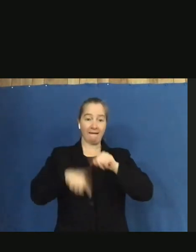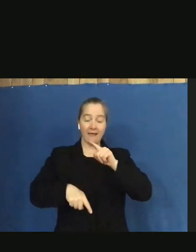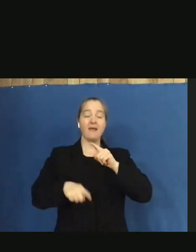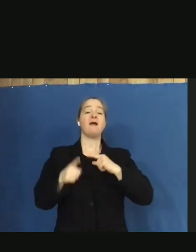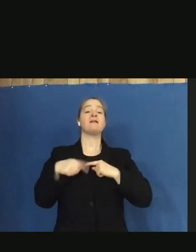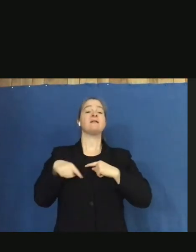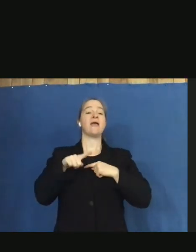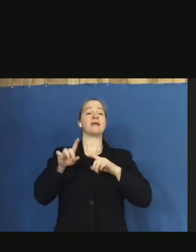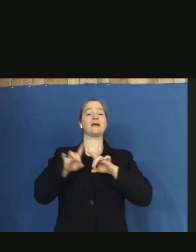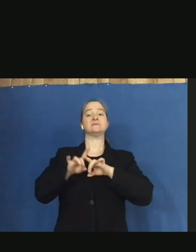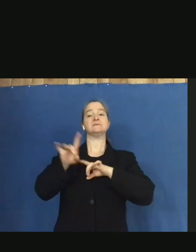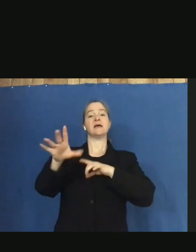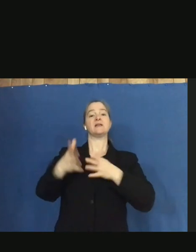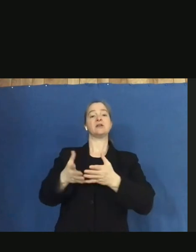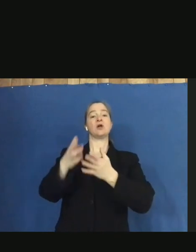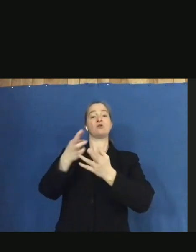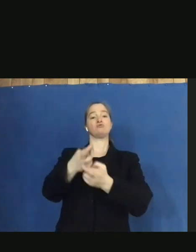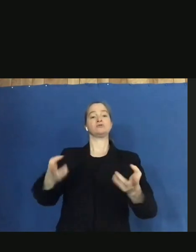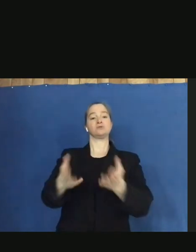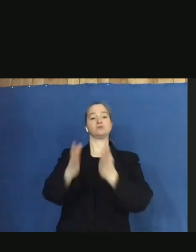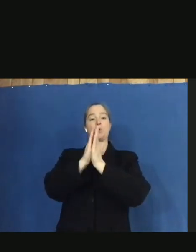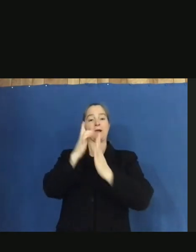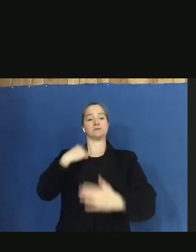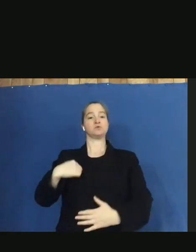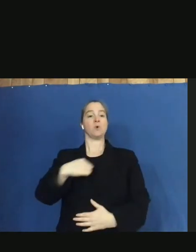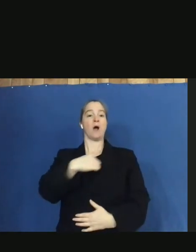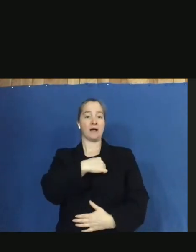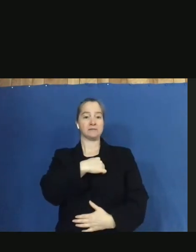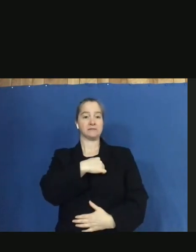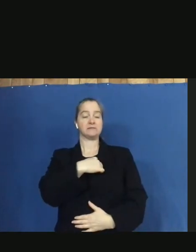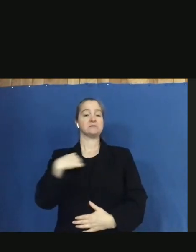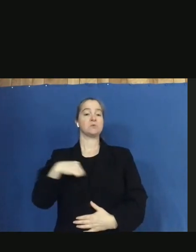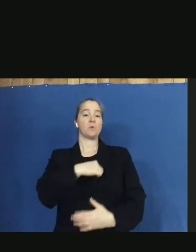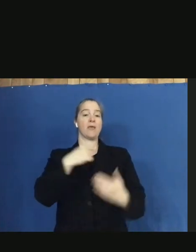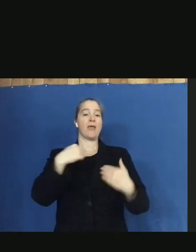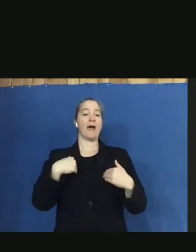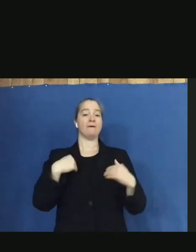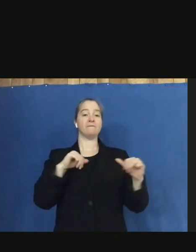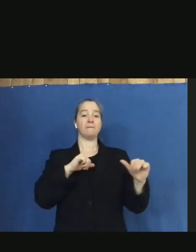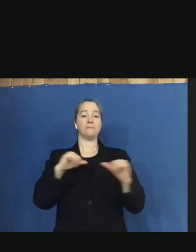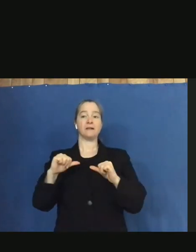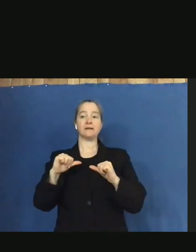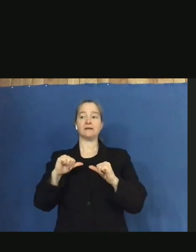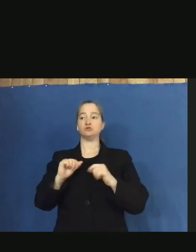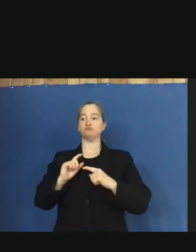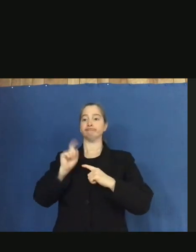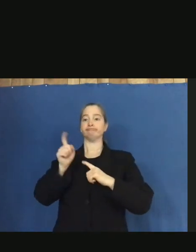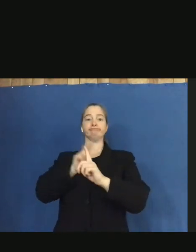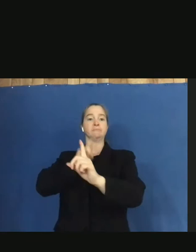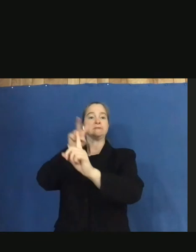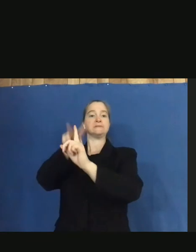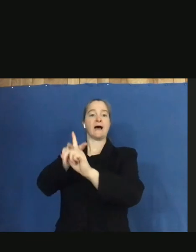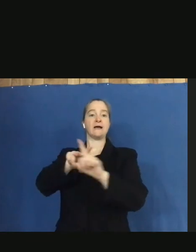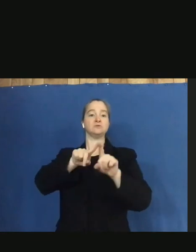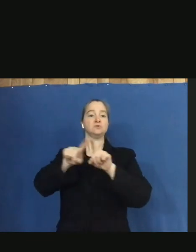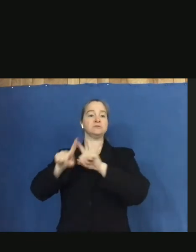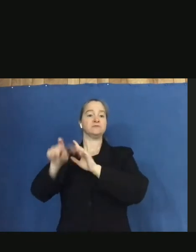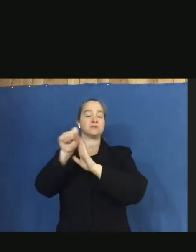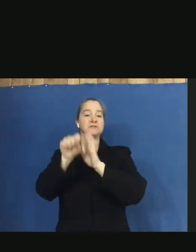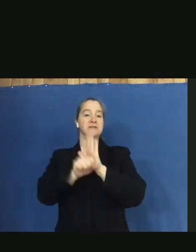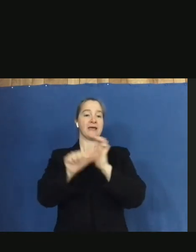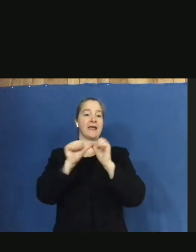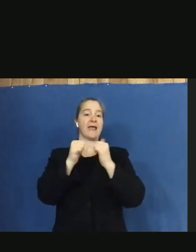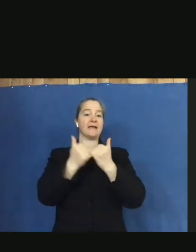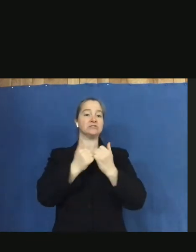a resource request to us. And we have the ability to be able to task either different state agencies with the ability to be able to go out and